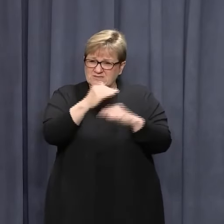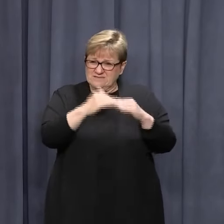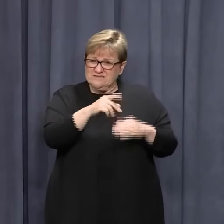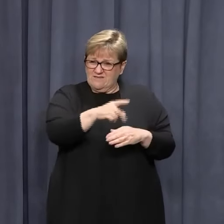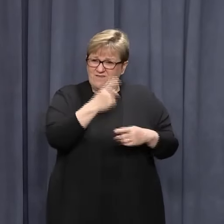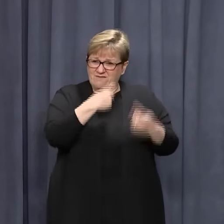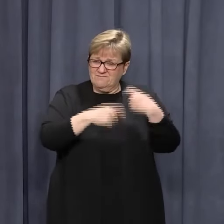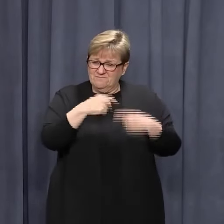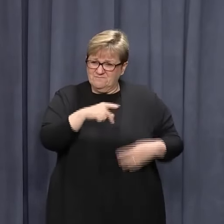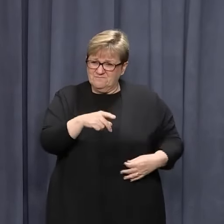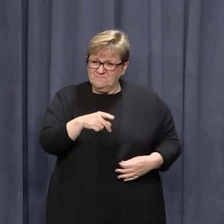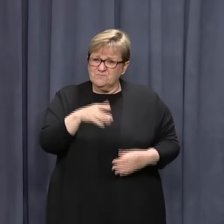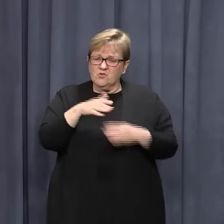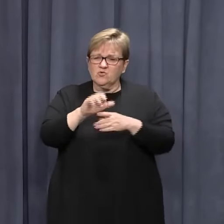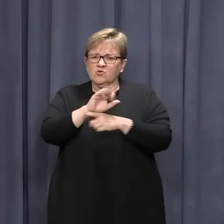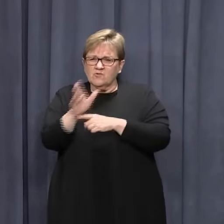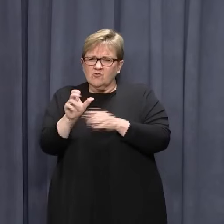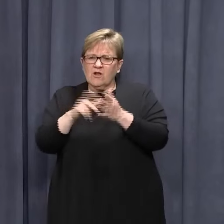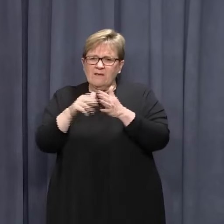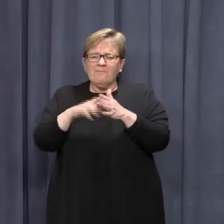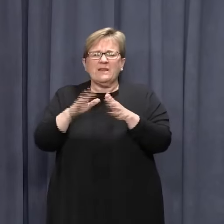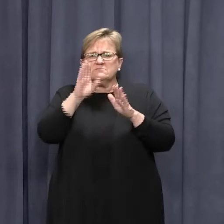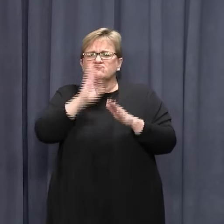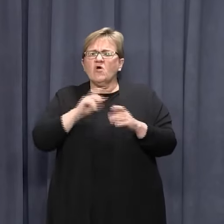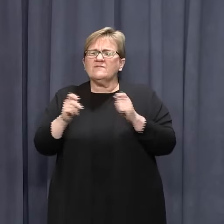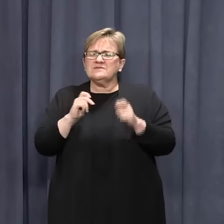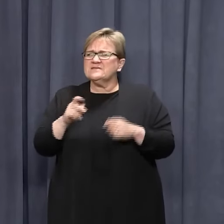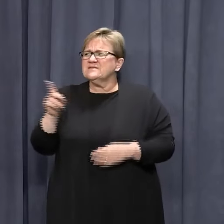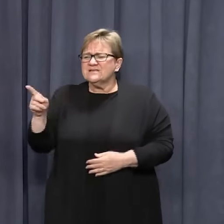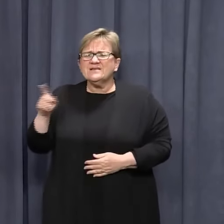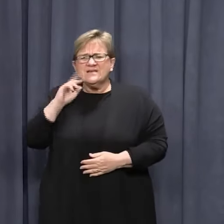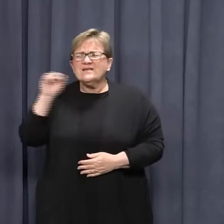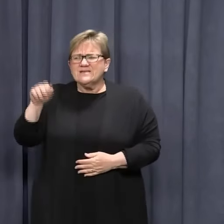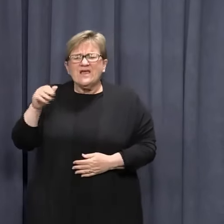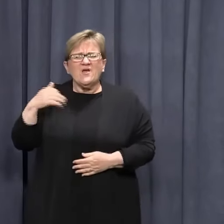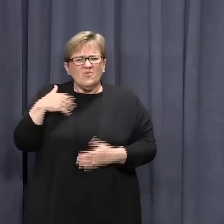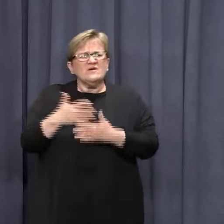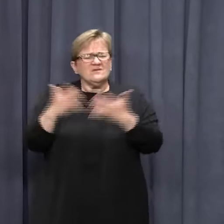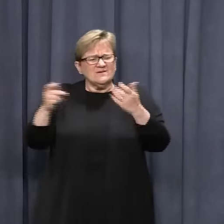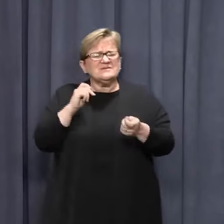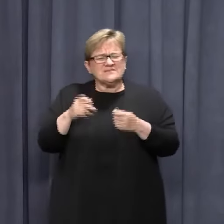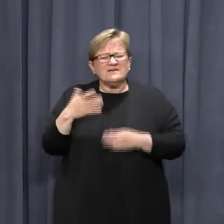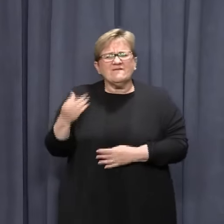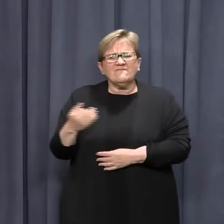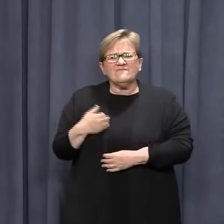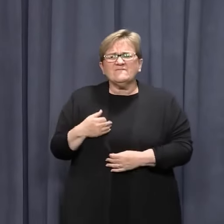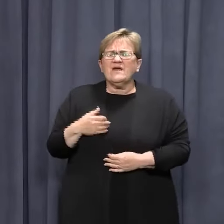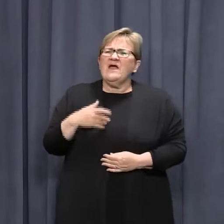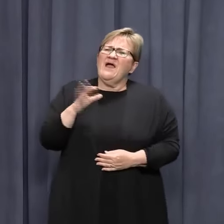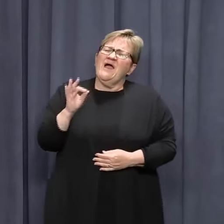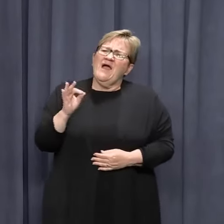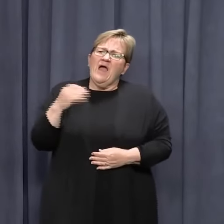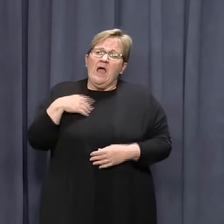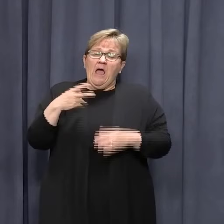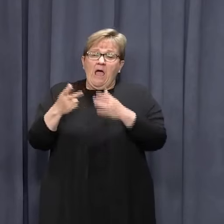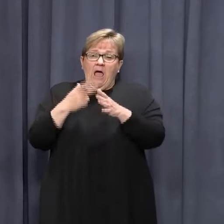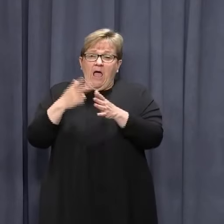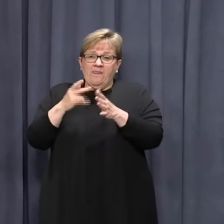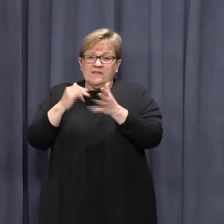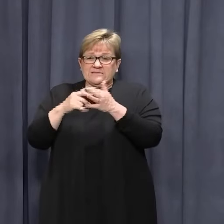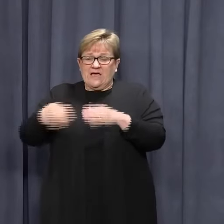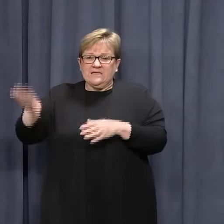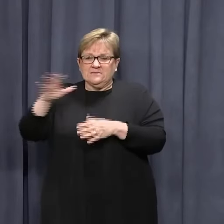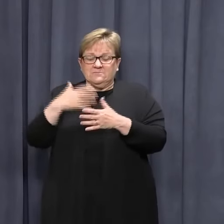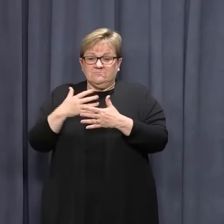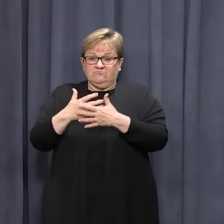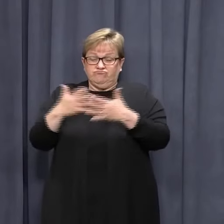clinics and through the private province. Yeah, we do a large amount of testing. We haven't done as much testing as the other states because